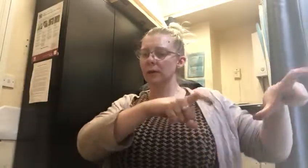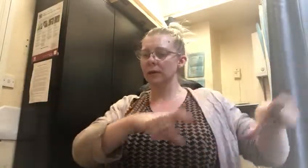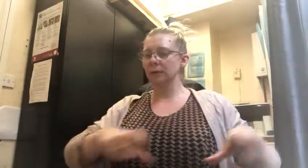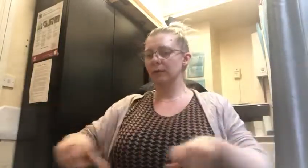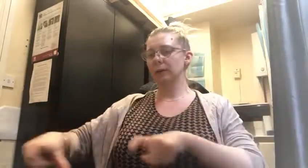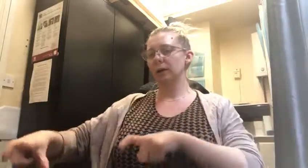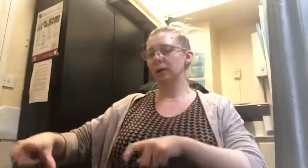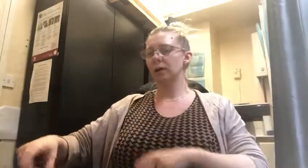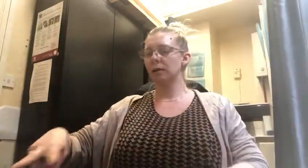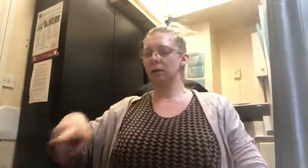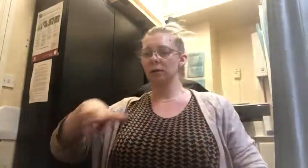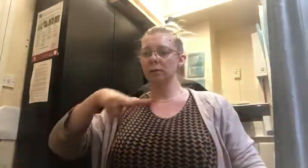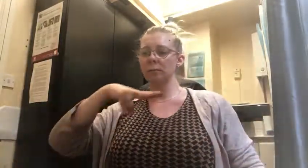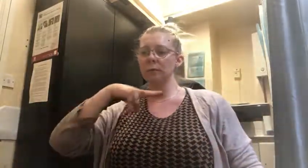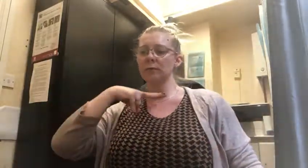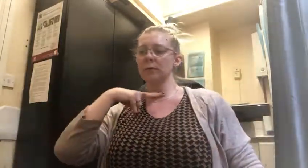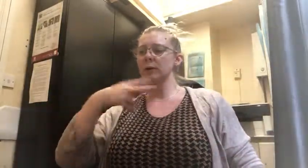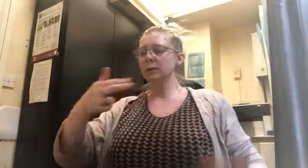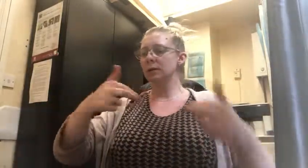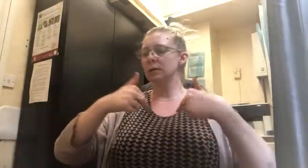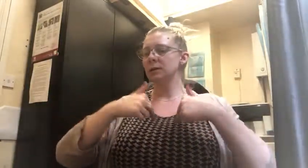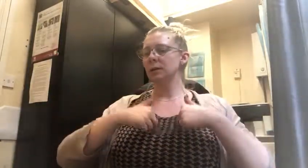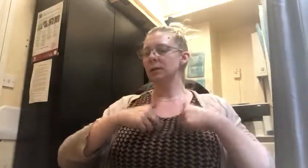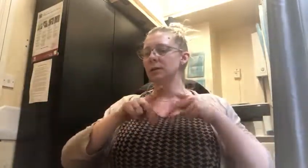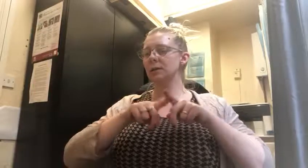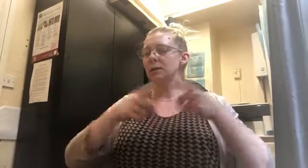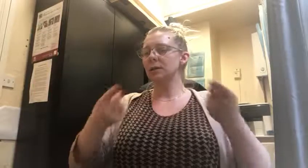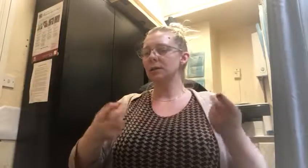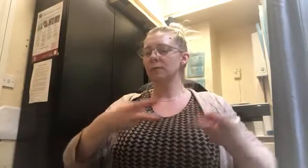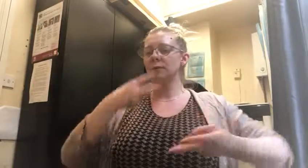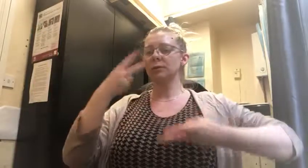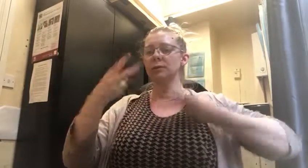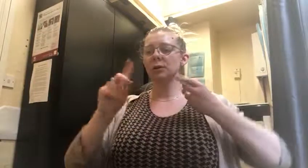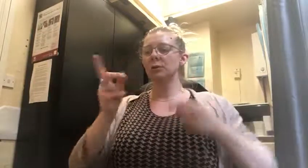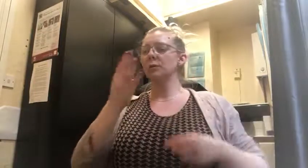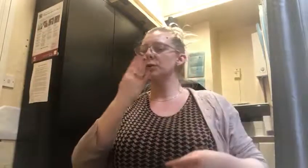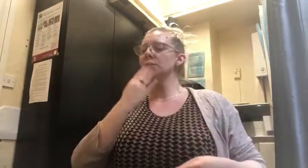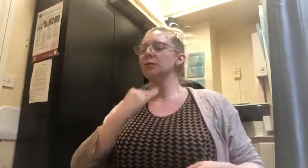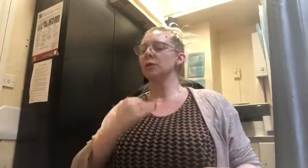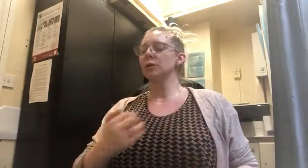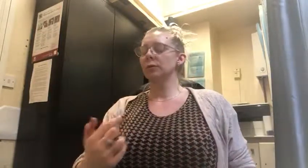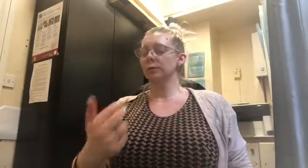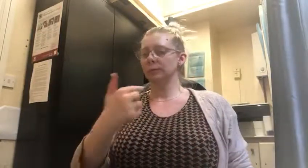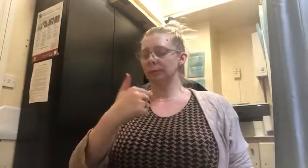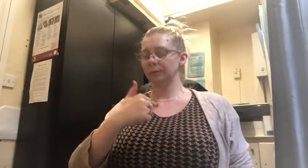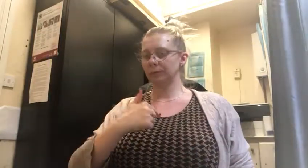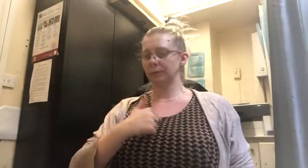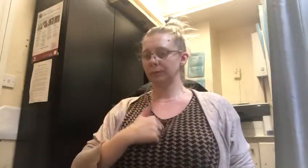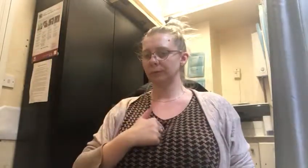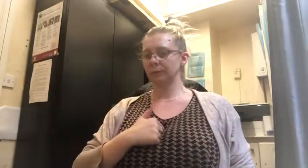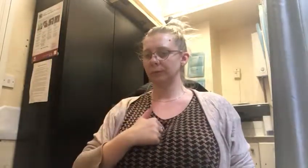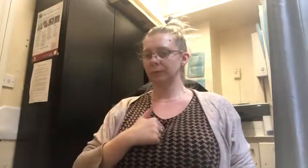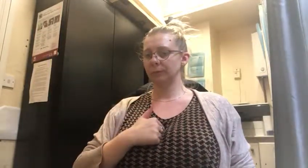If I play along But the voice inside Sounds a different song What is wrong with me?